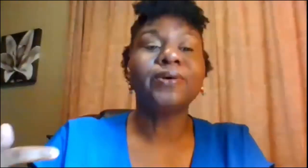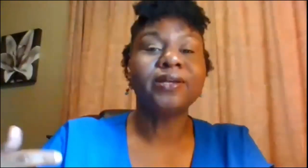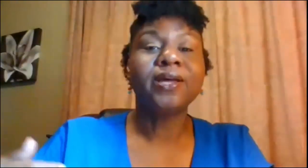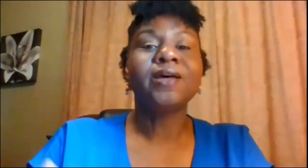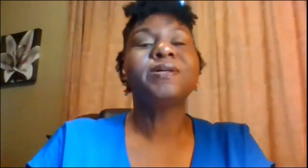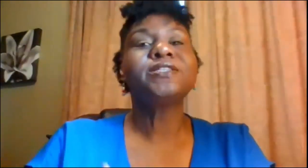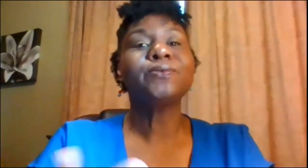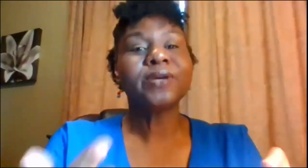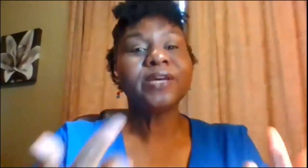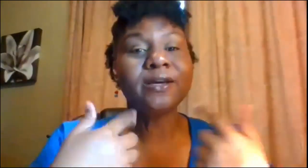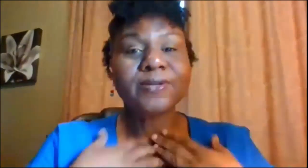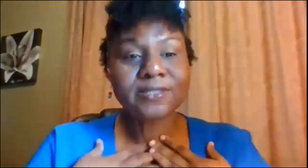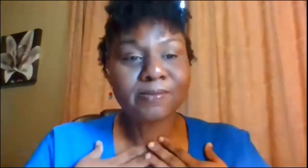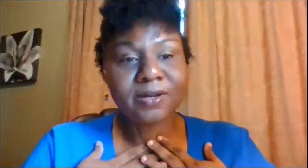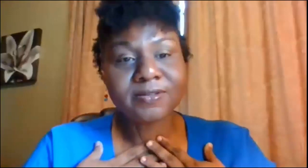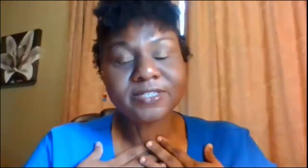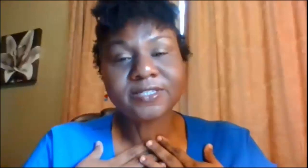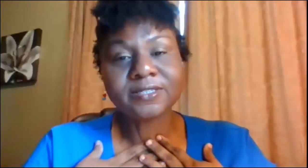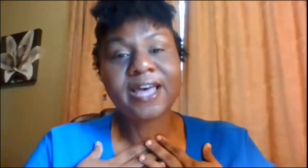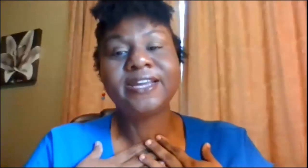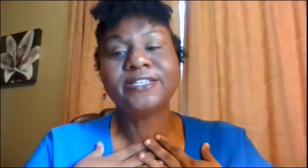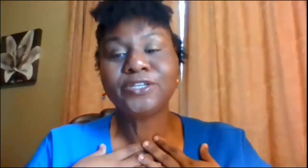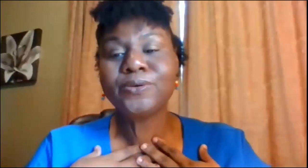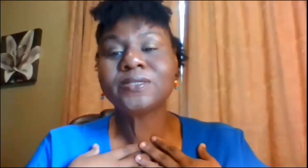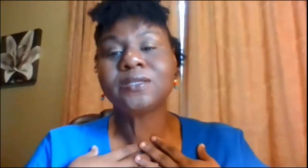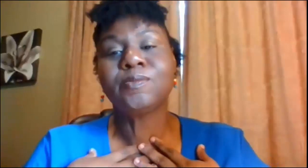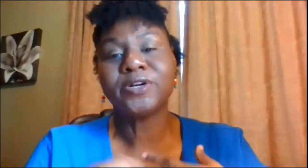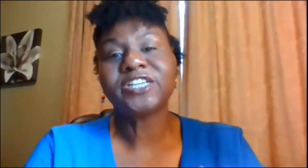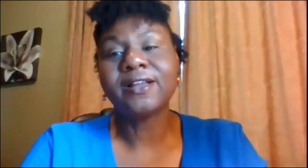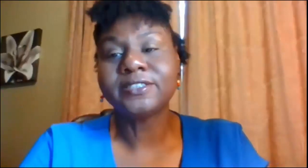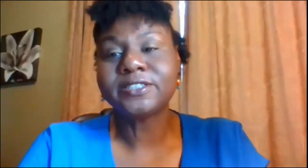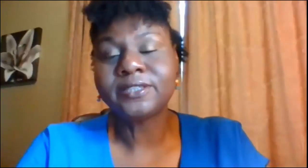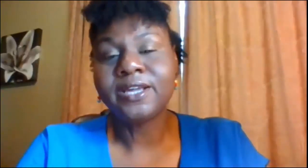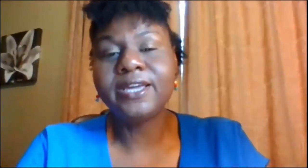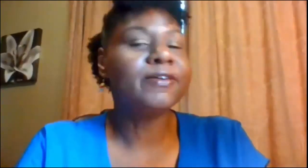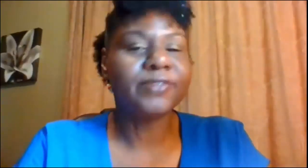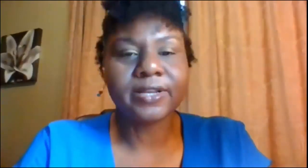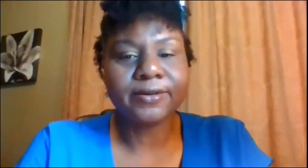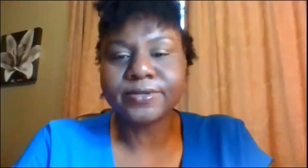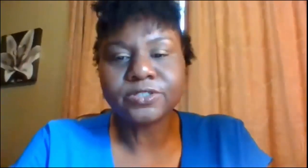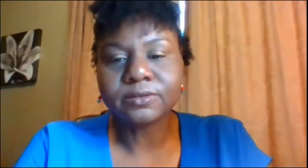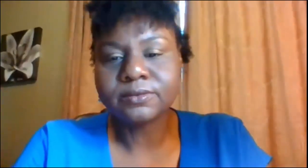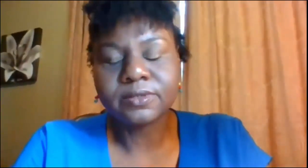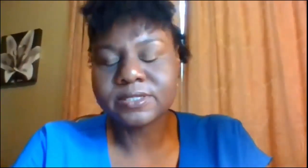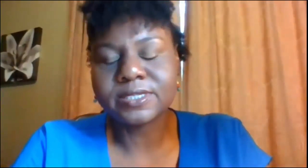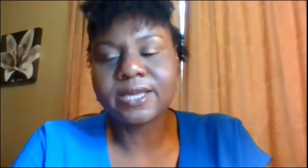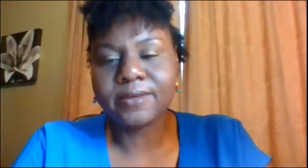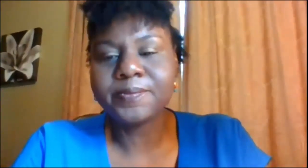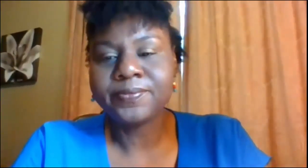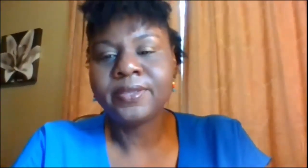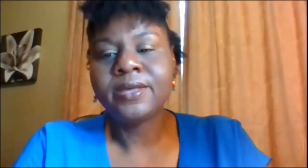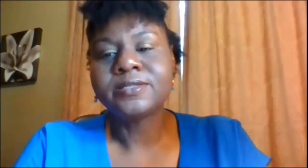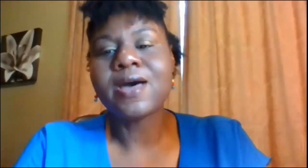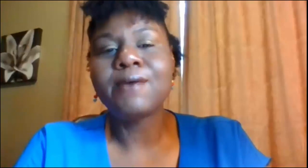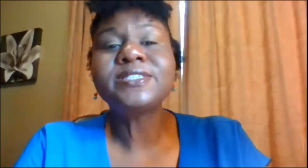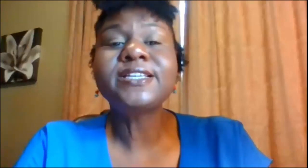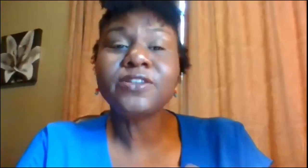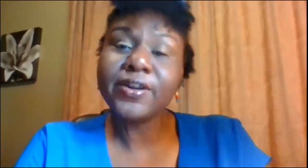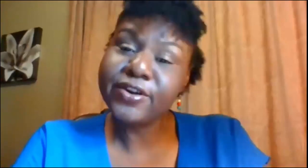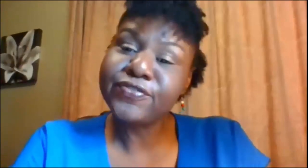it but to read it when someone else is signing to you it's a little more challenging in every language it's the same so i would say start there